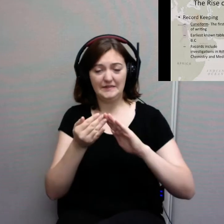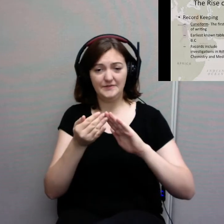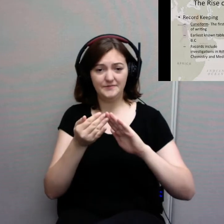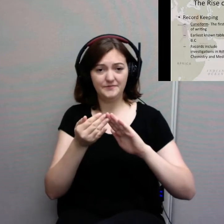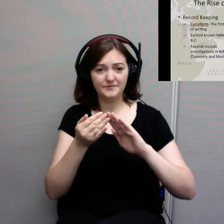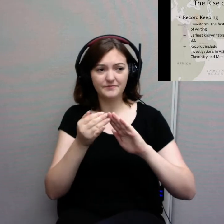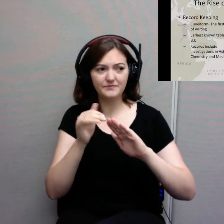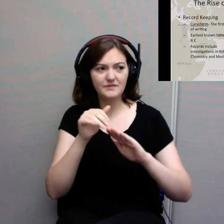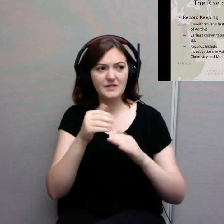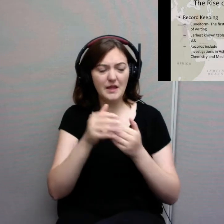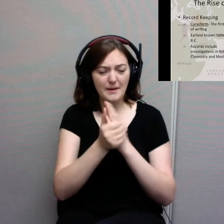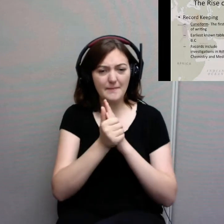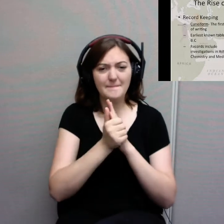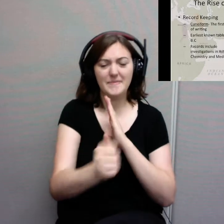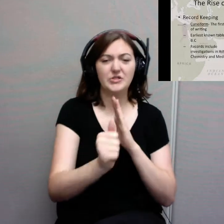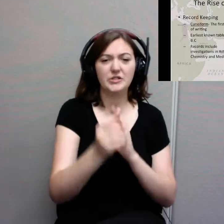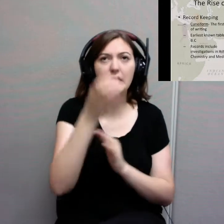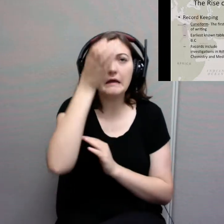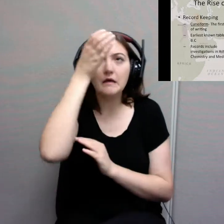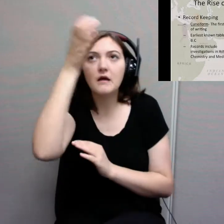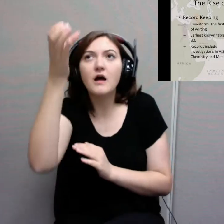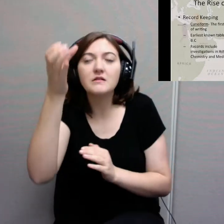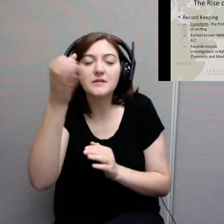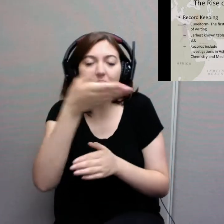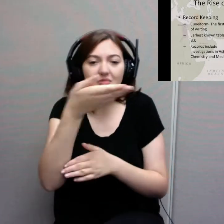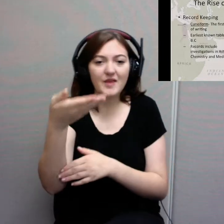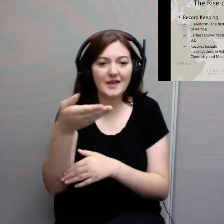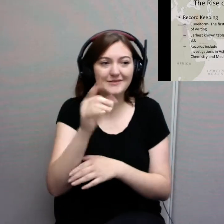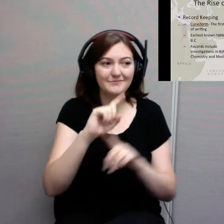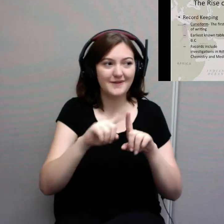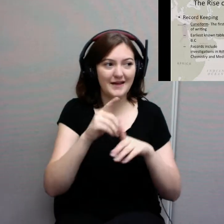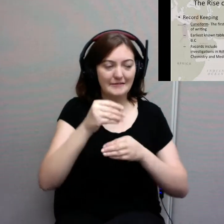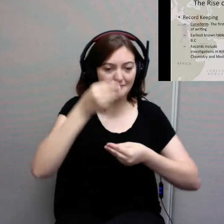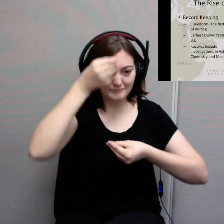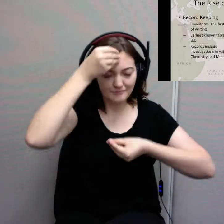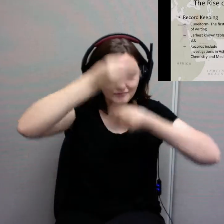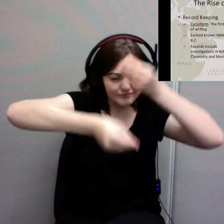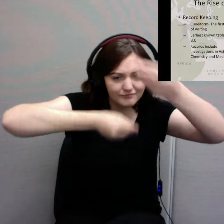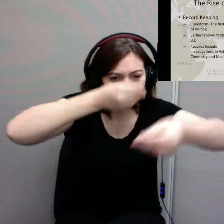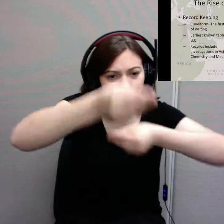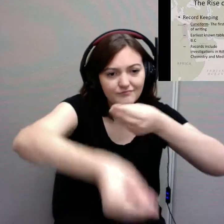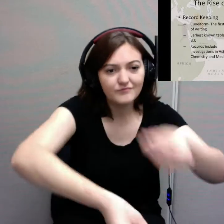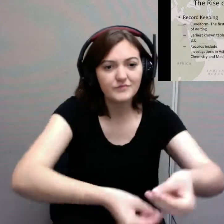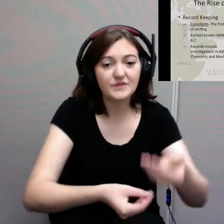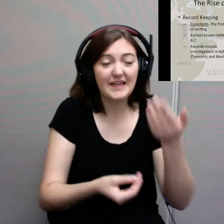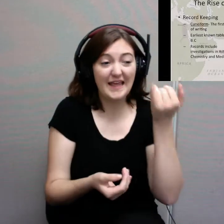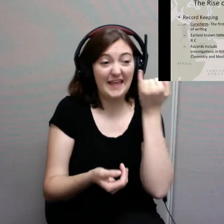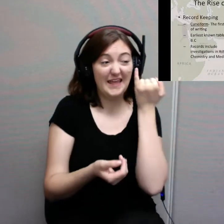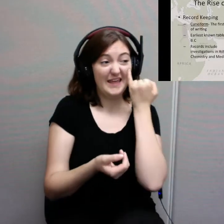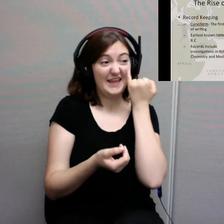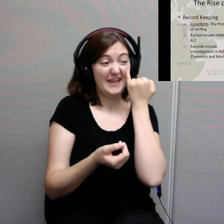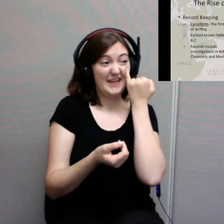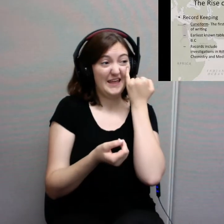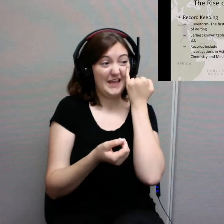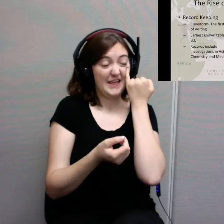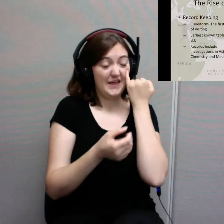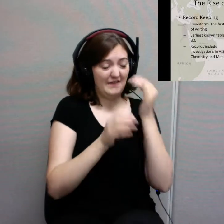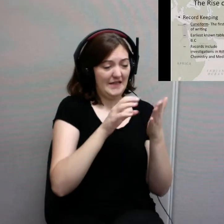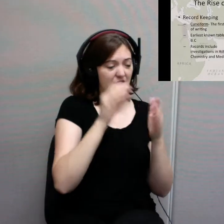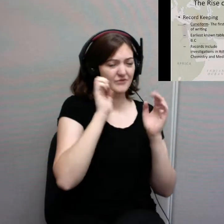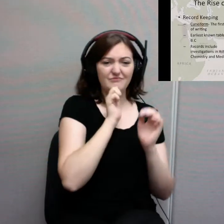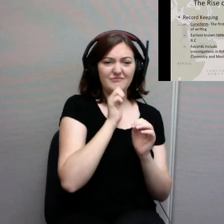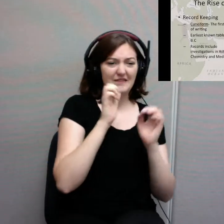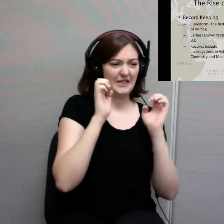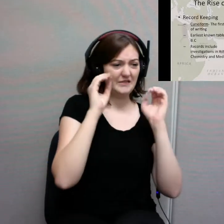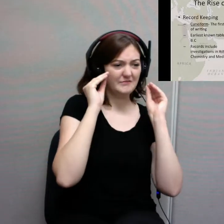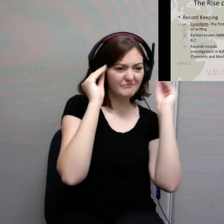also pass on that knowledge to the next generation because if you do not educate yourself, then you're not going to be as successful as